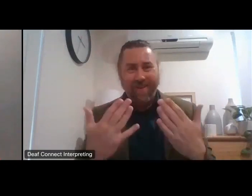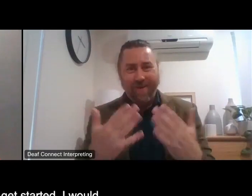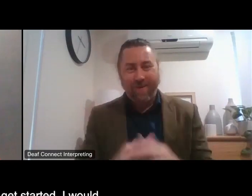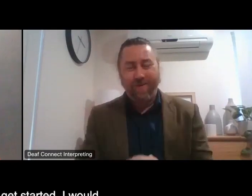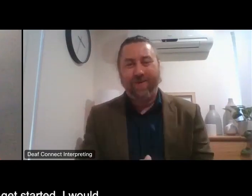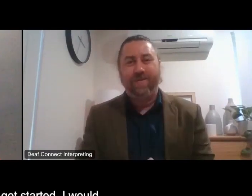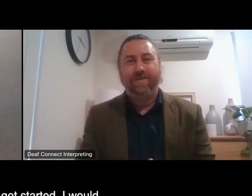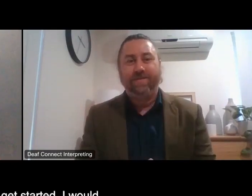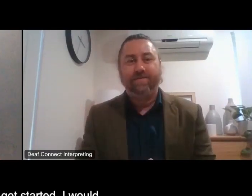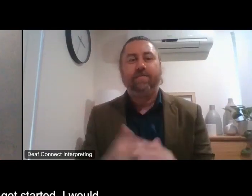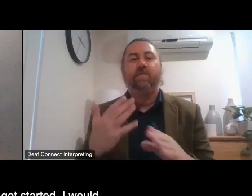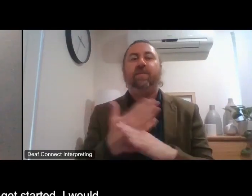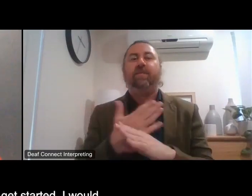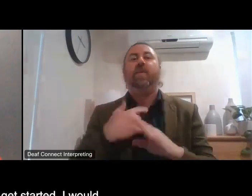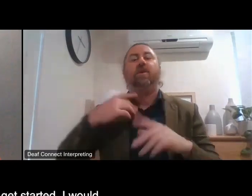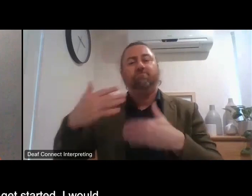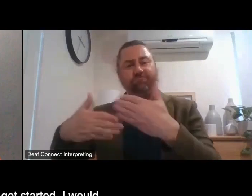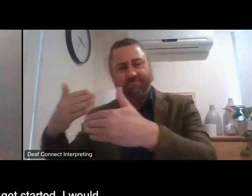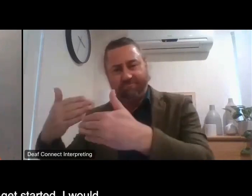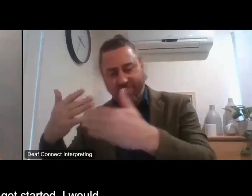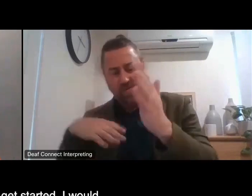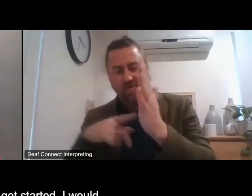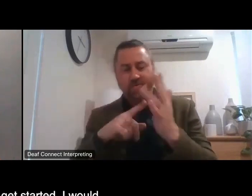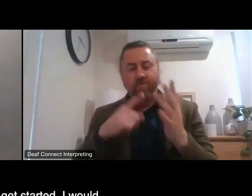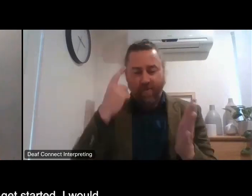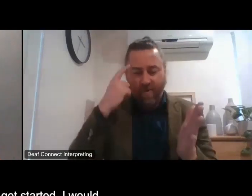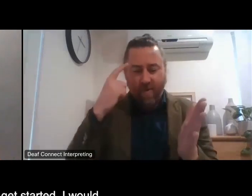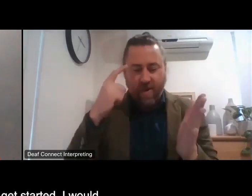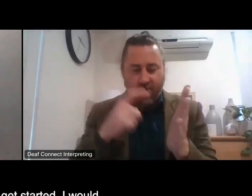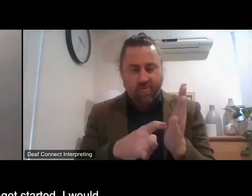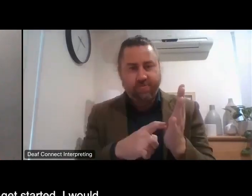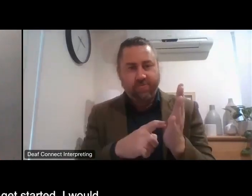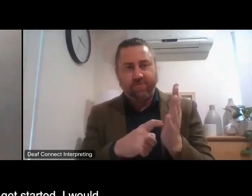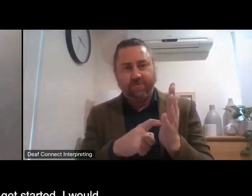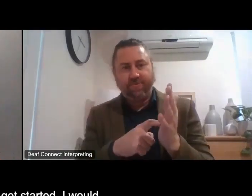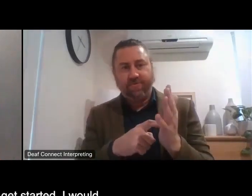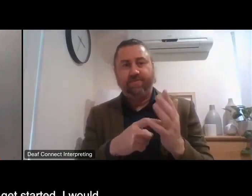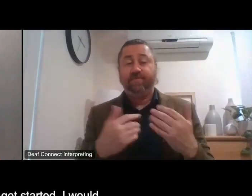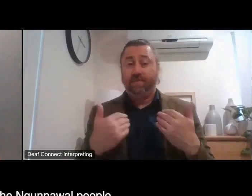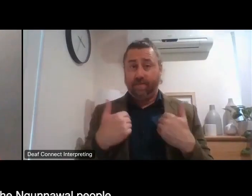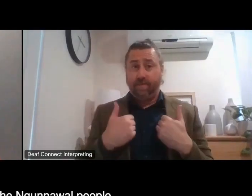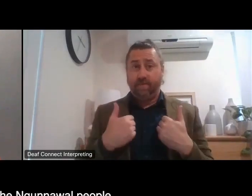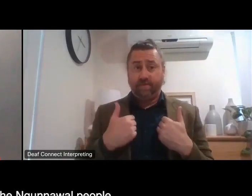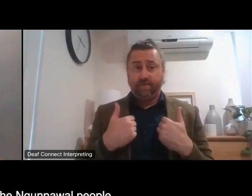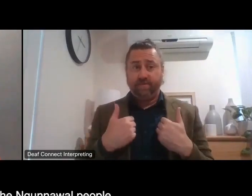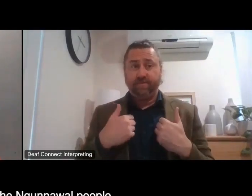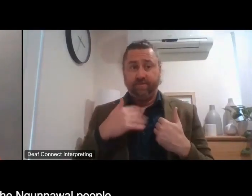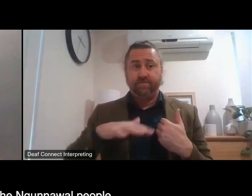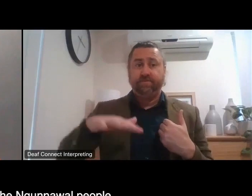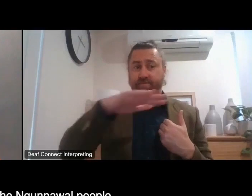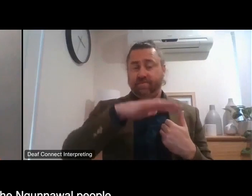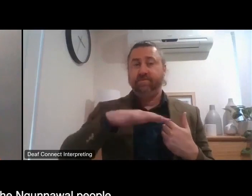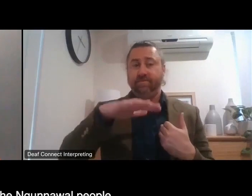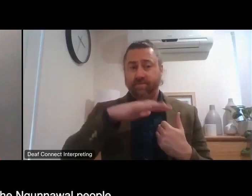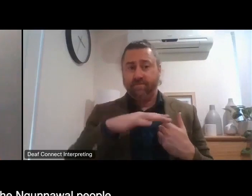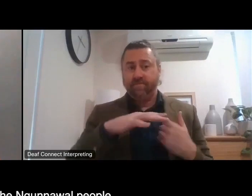before we really do get started, I would like to acknowledge that I am on the lens of